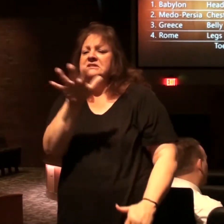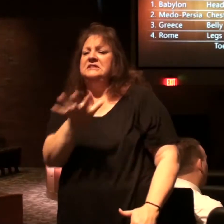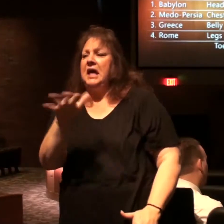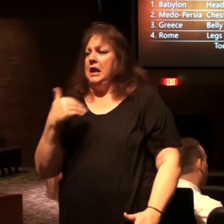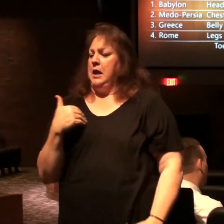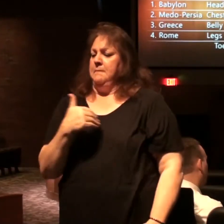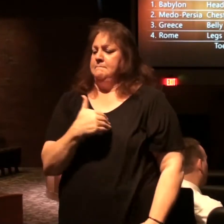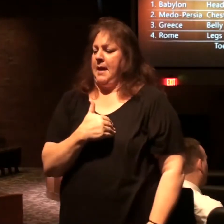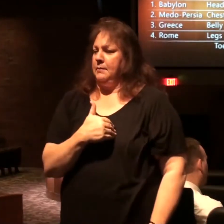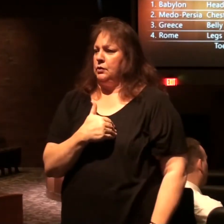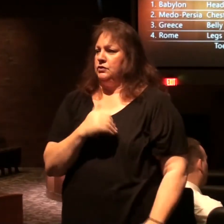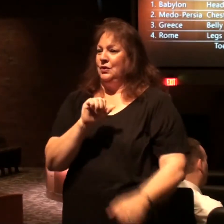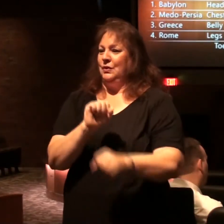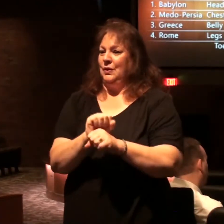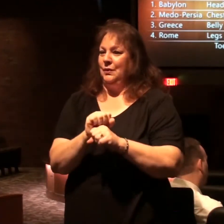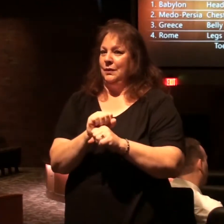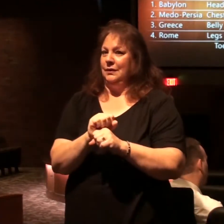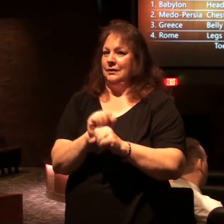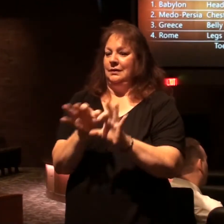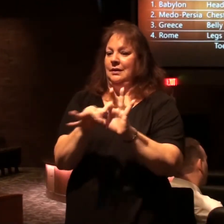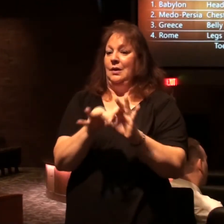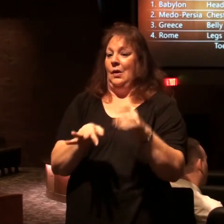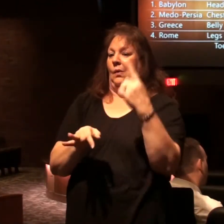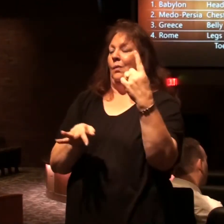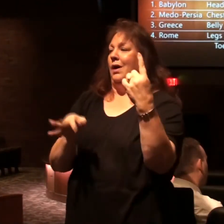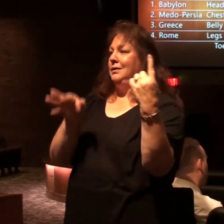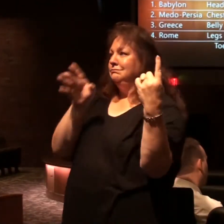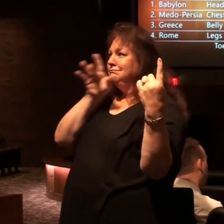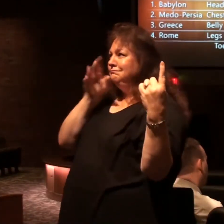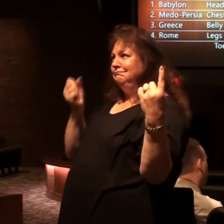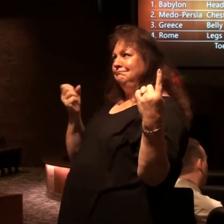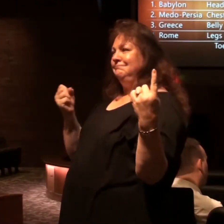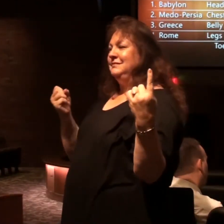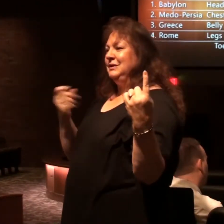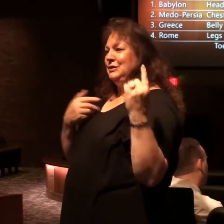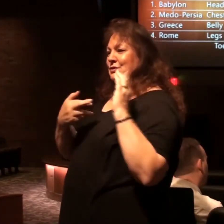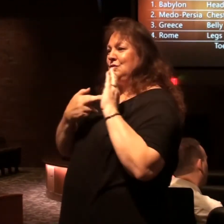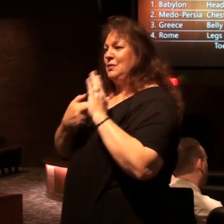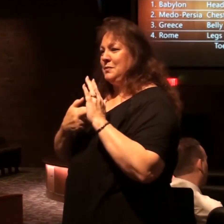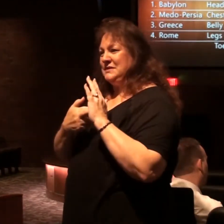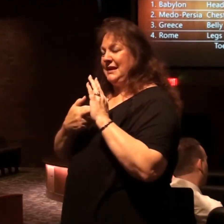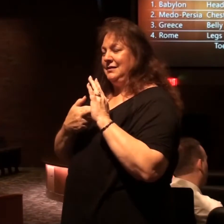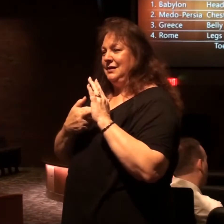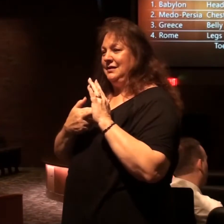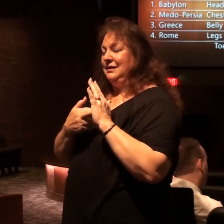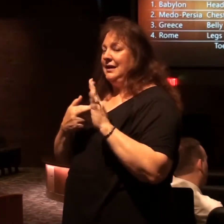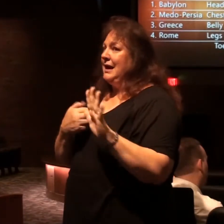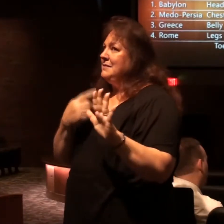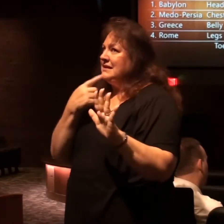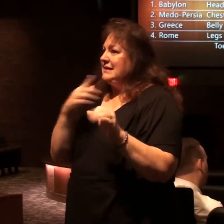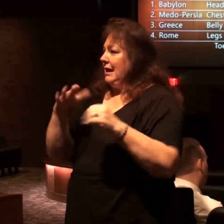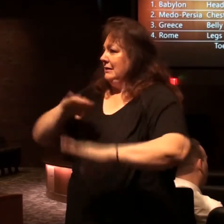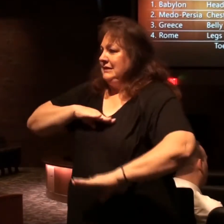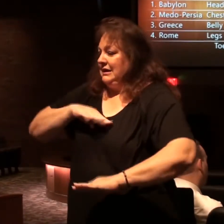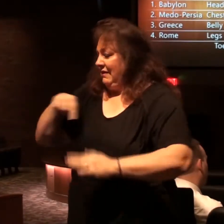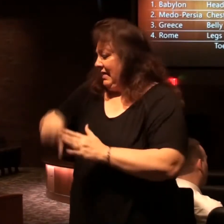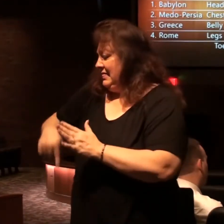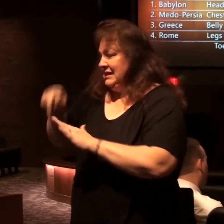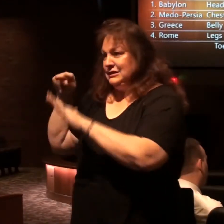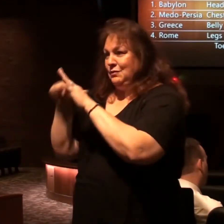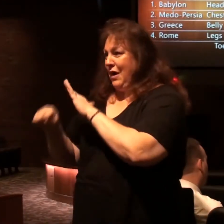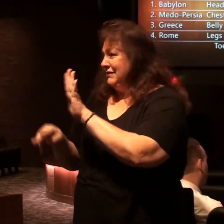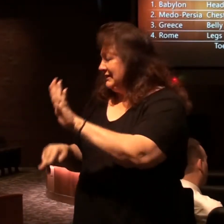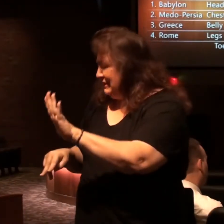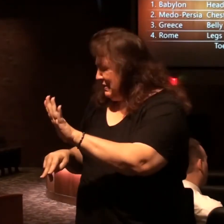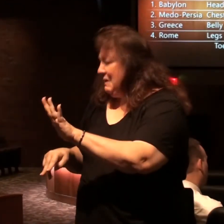member states could work in order to speak with one European voice on the global stage I'm not saying that's a fulfillment of this prophecy